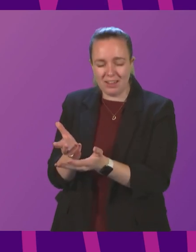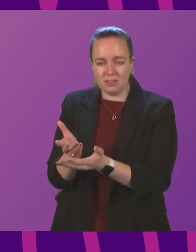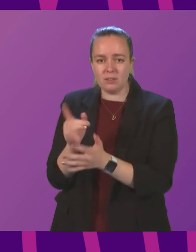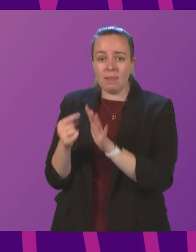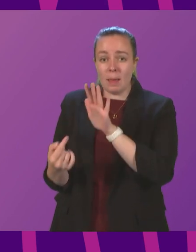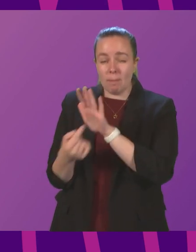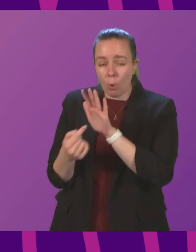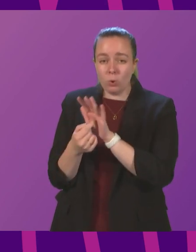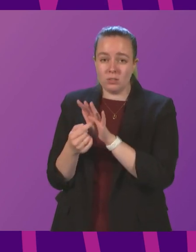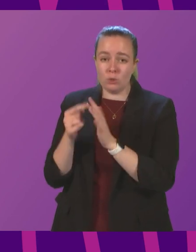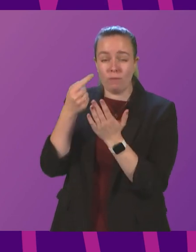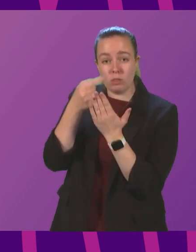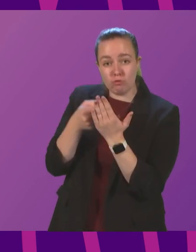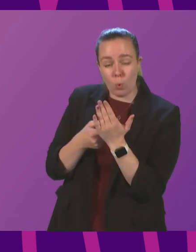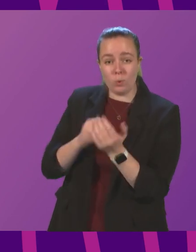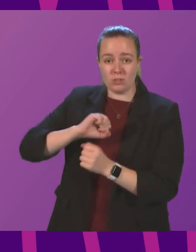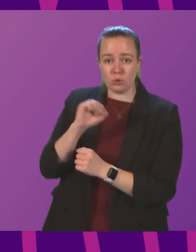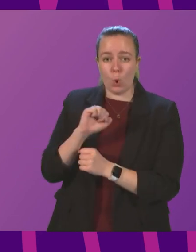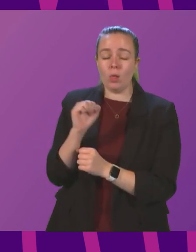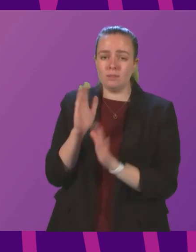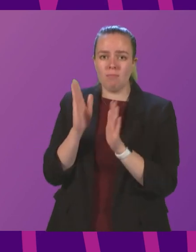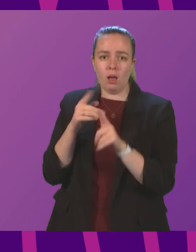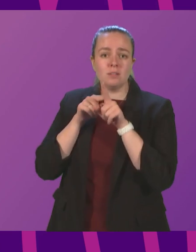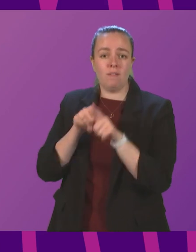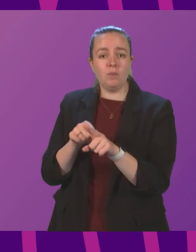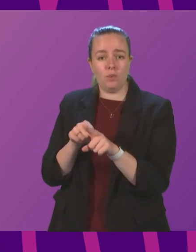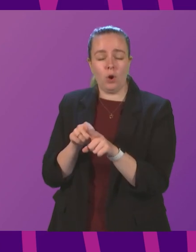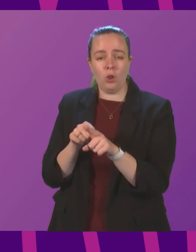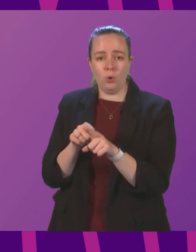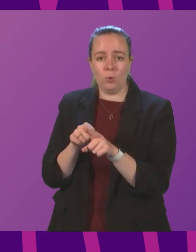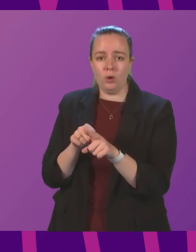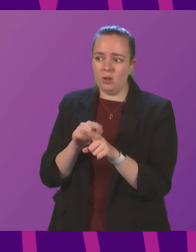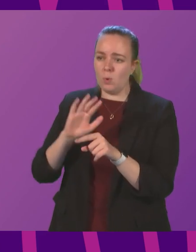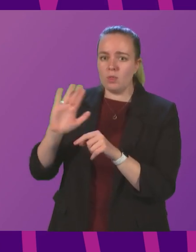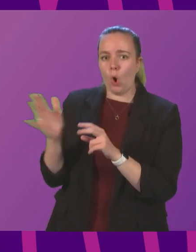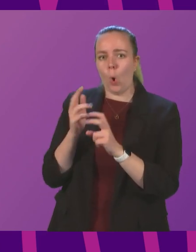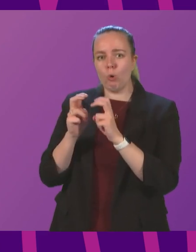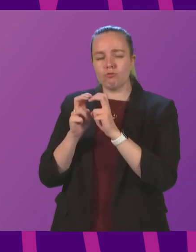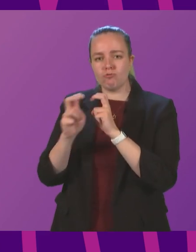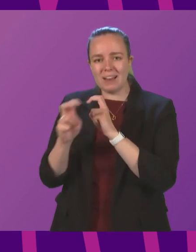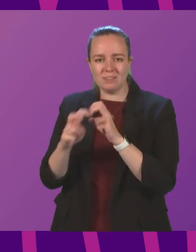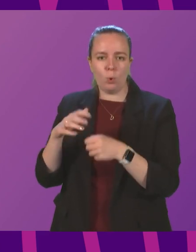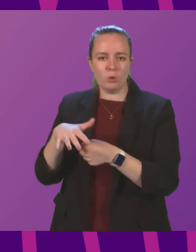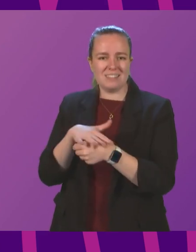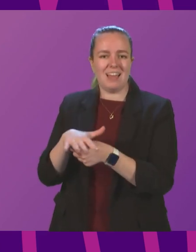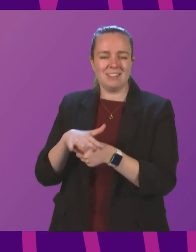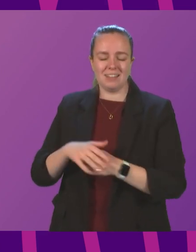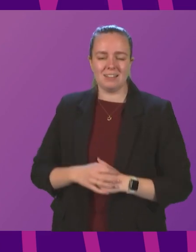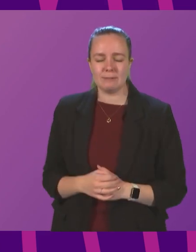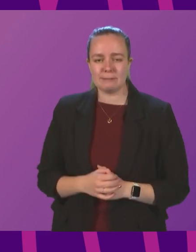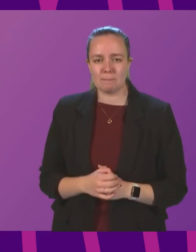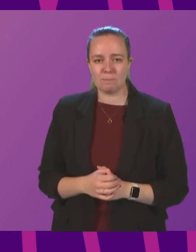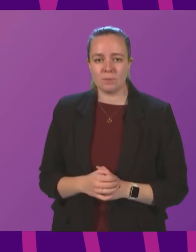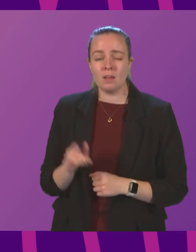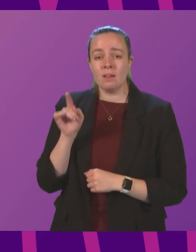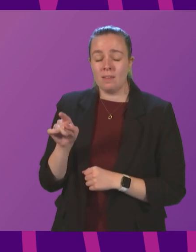the regulations in Scotland being properly applied within all transport settings. That